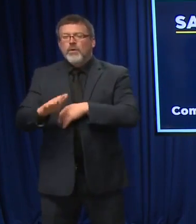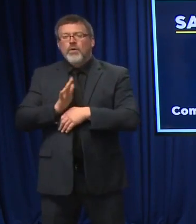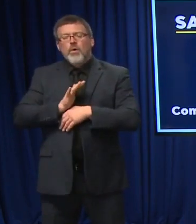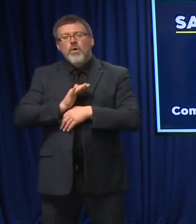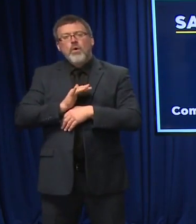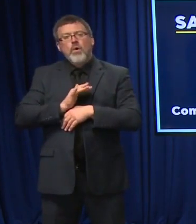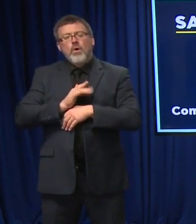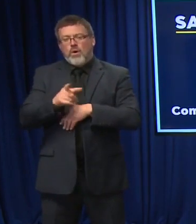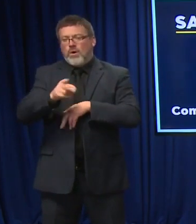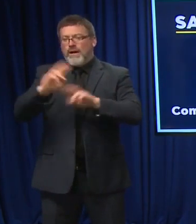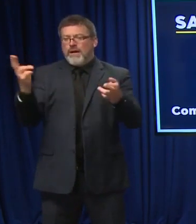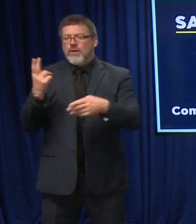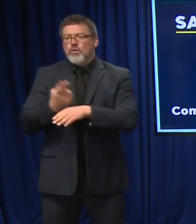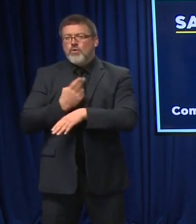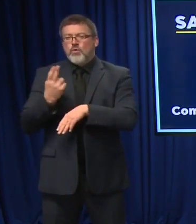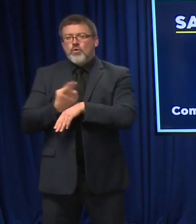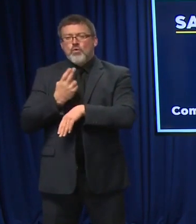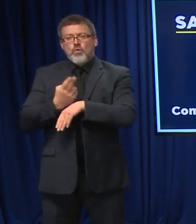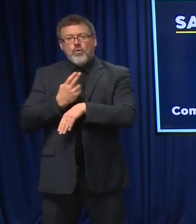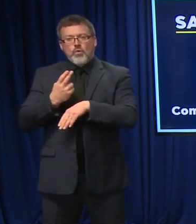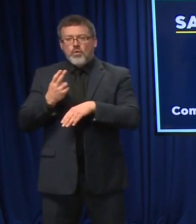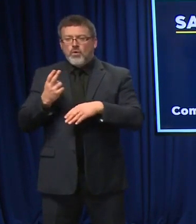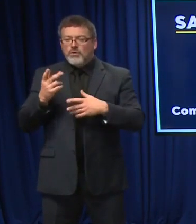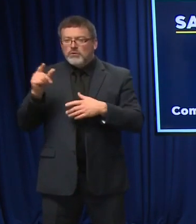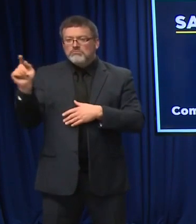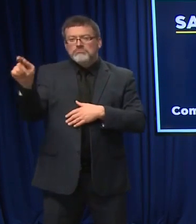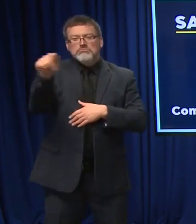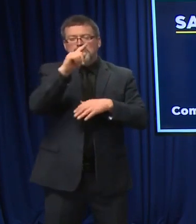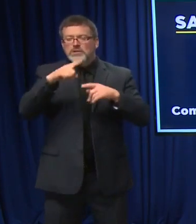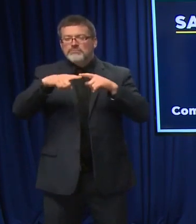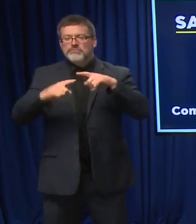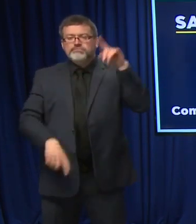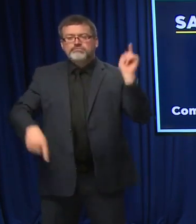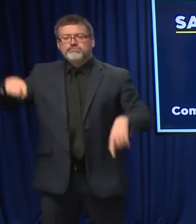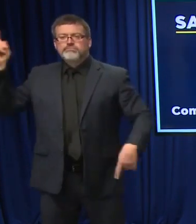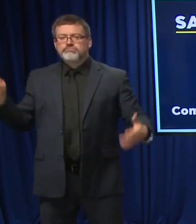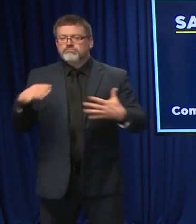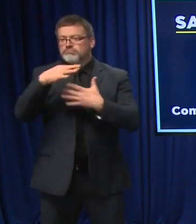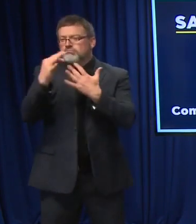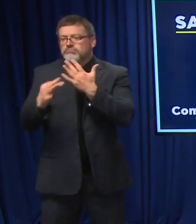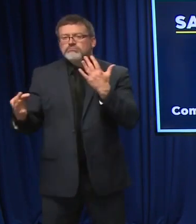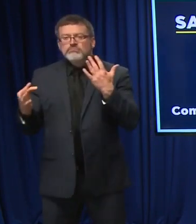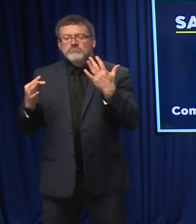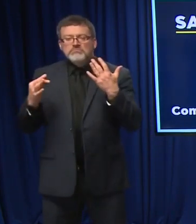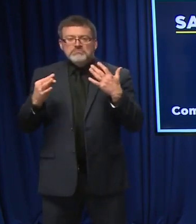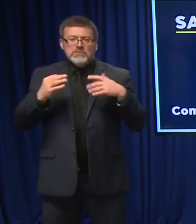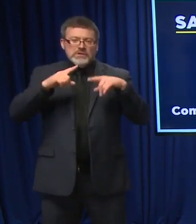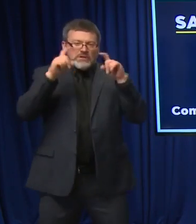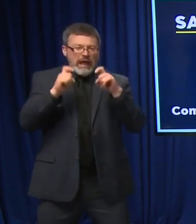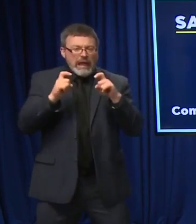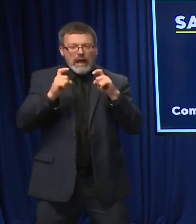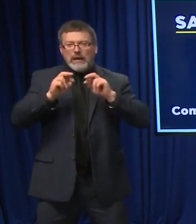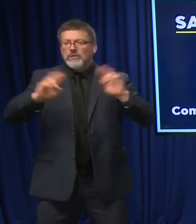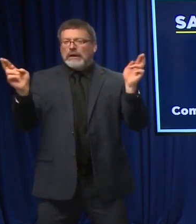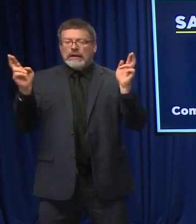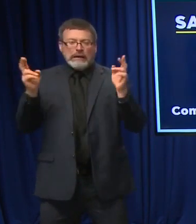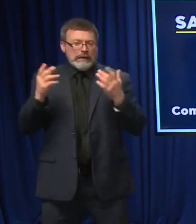really does provide a lot of opportunity to make sure that we are robust in our testing through this winter surge.